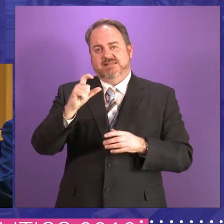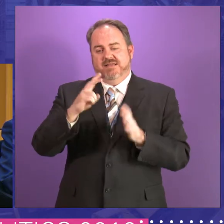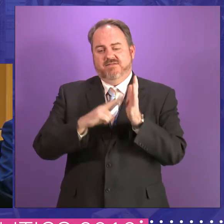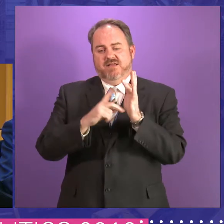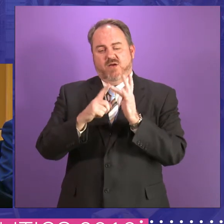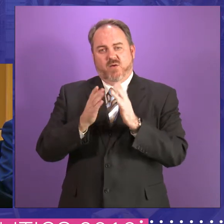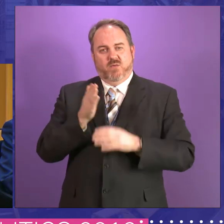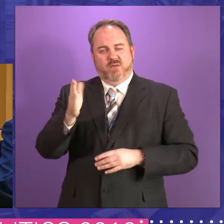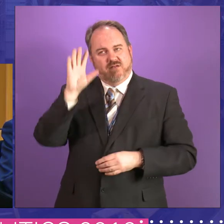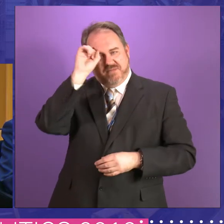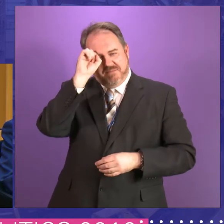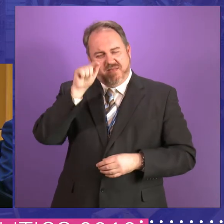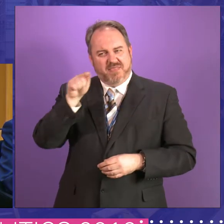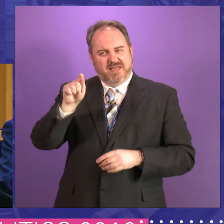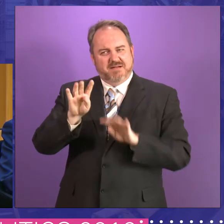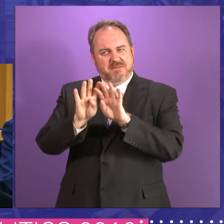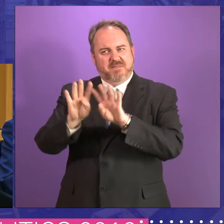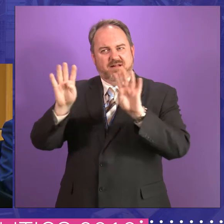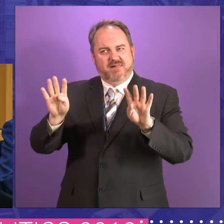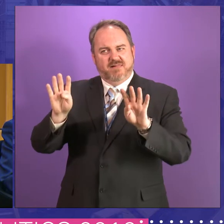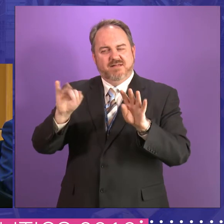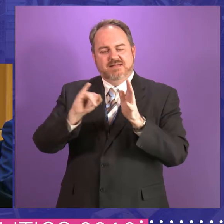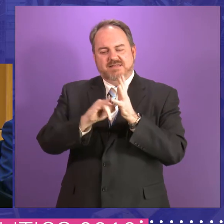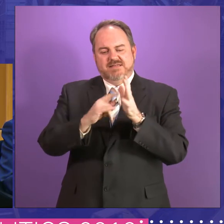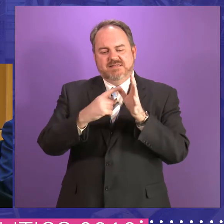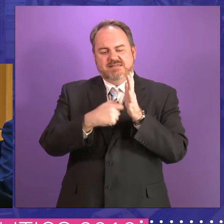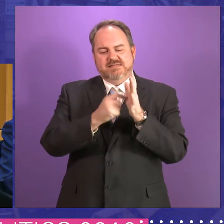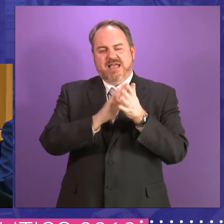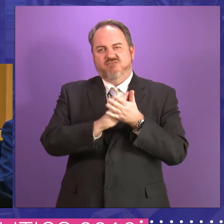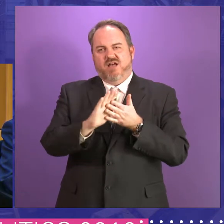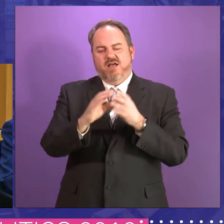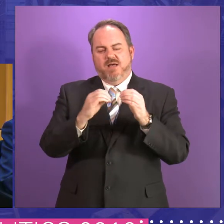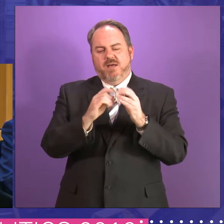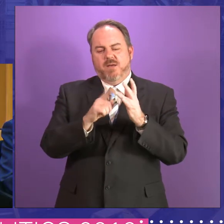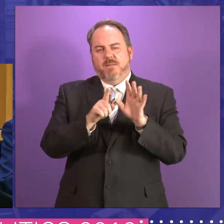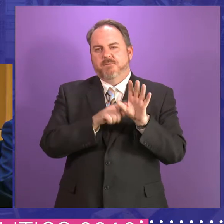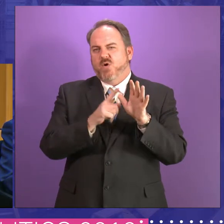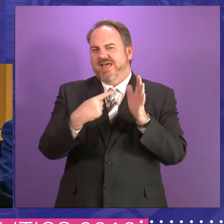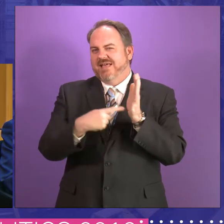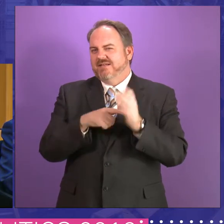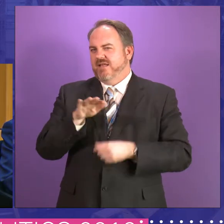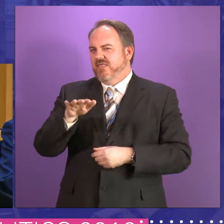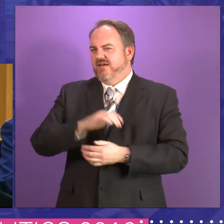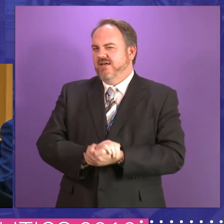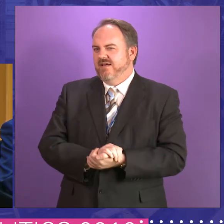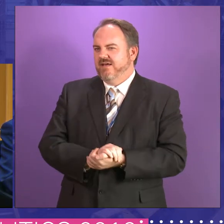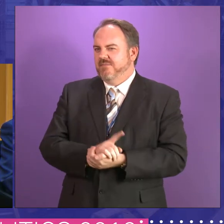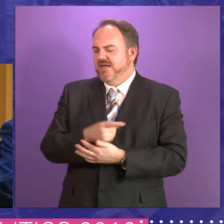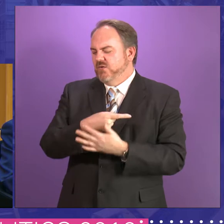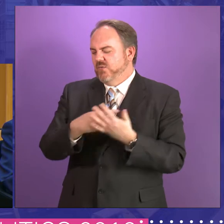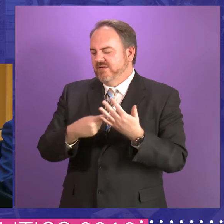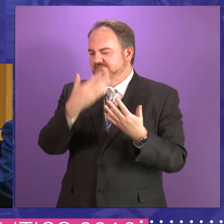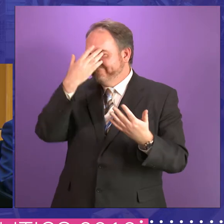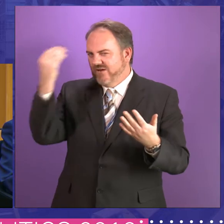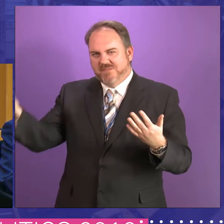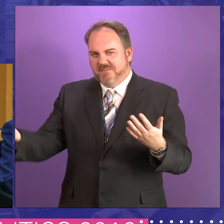on that panel, I can remember quite vividly, Sarah Boyock was there, but I can't remember who else. So one of the questions that we were posed was,